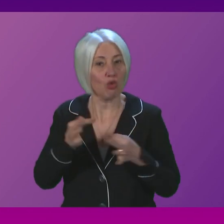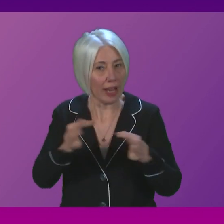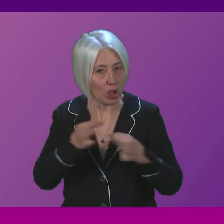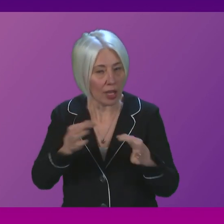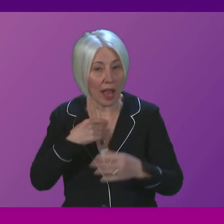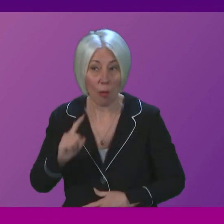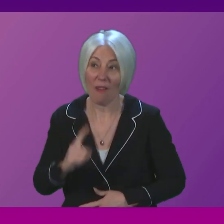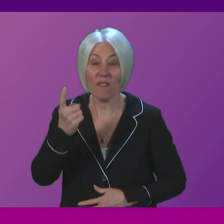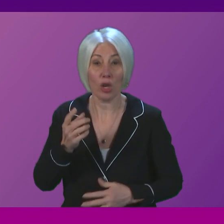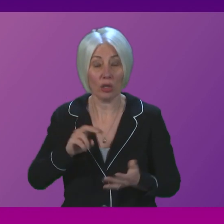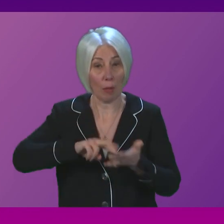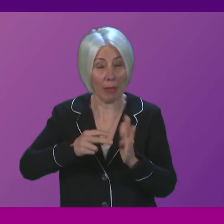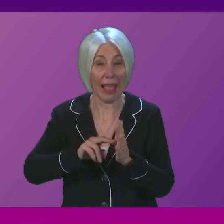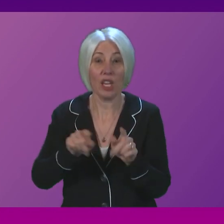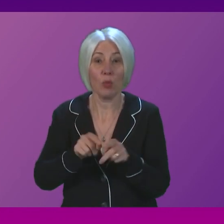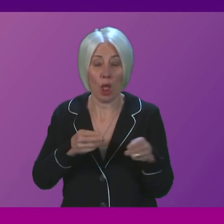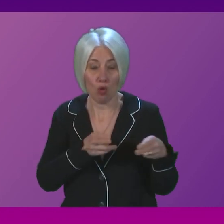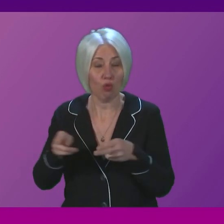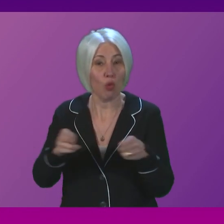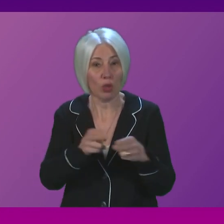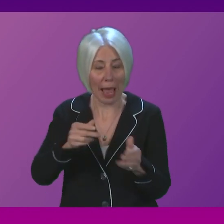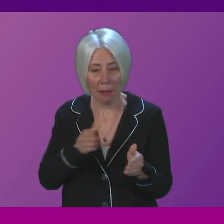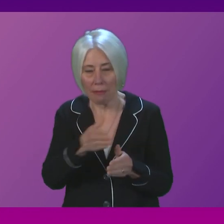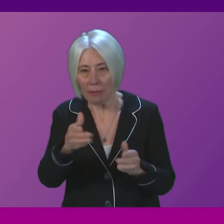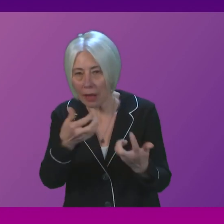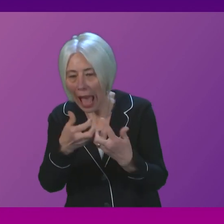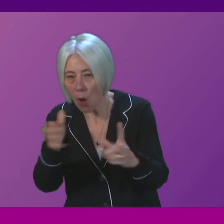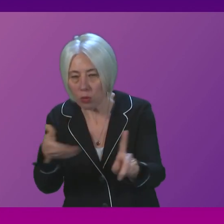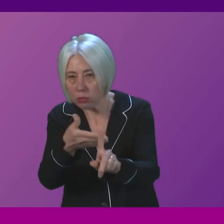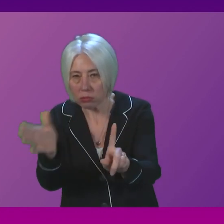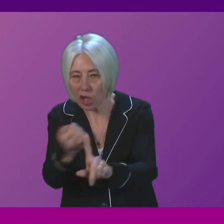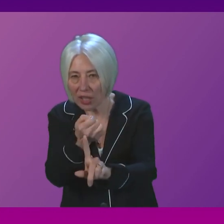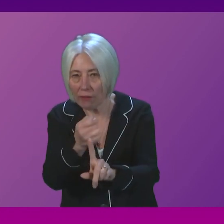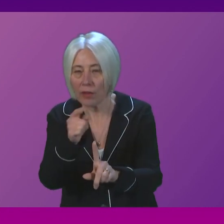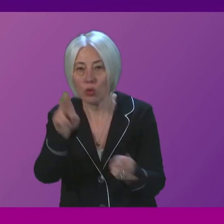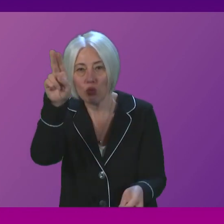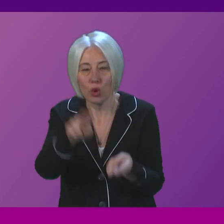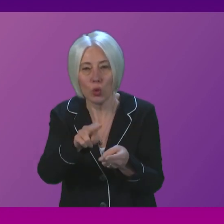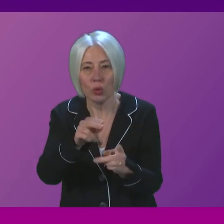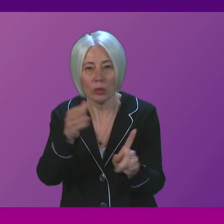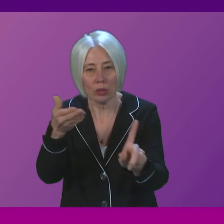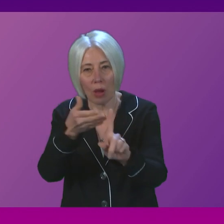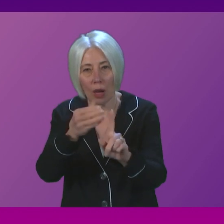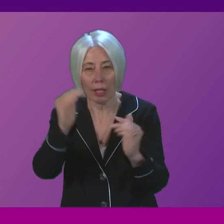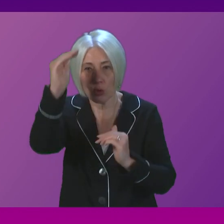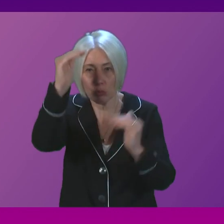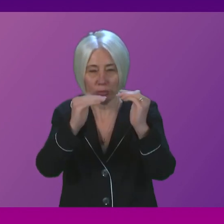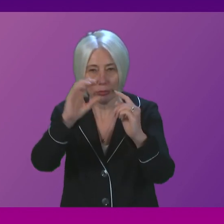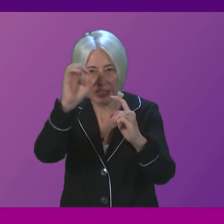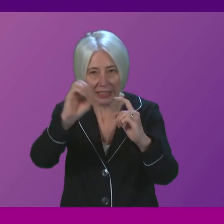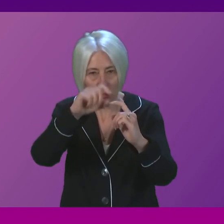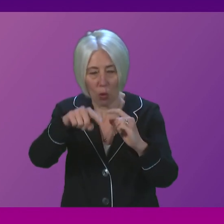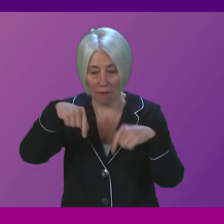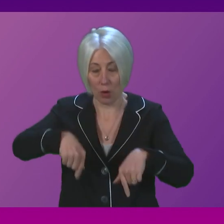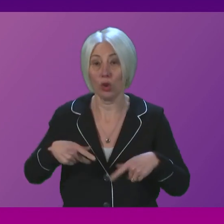providing a road map for the energy sector's role in achieving emissions reduction targets and securing a net zero energy system